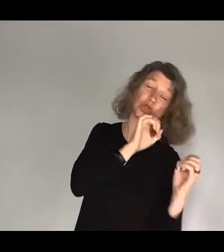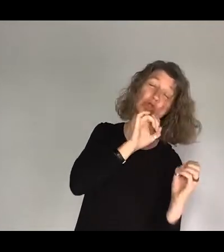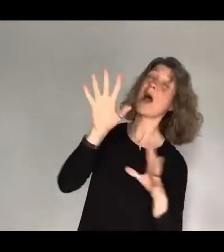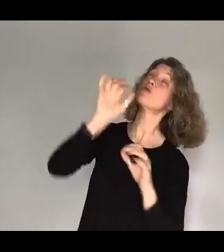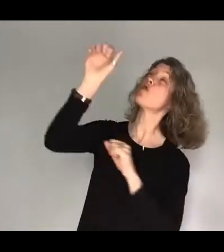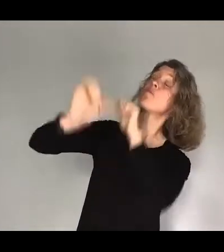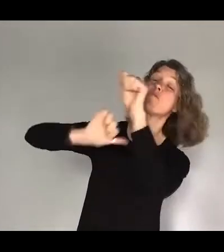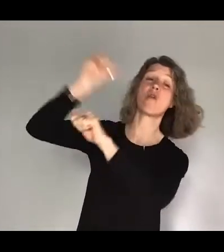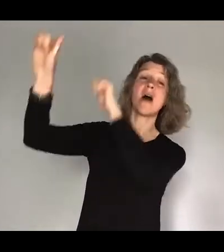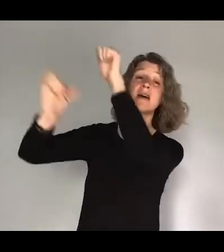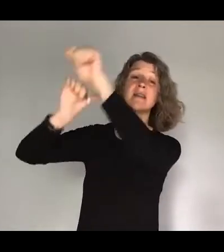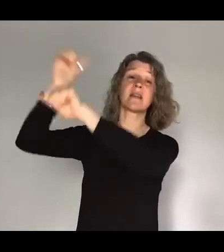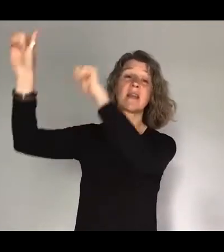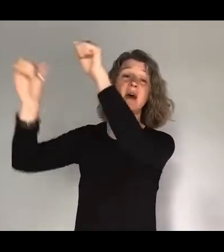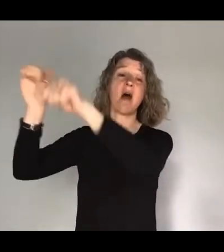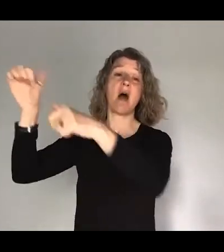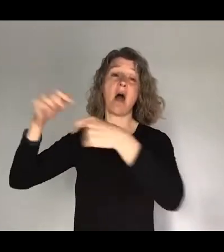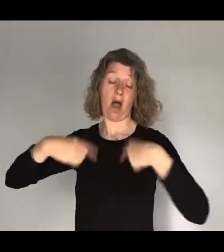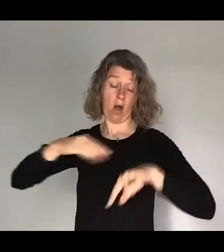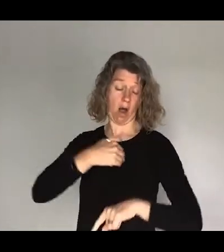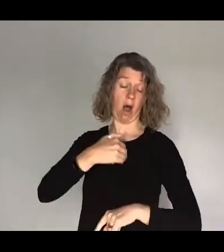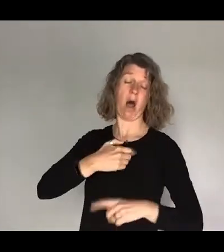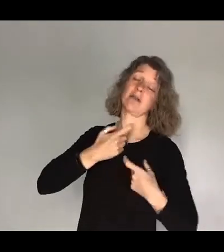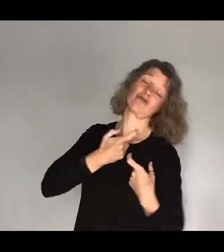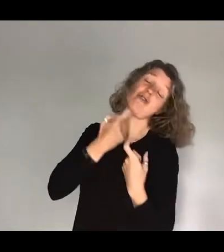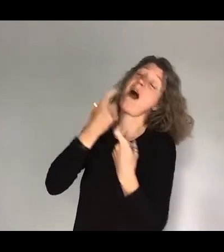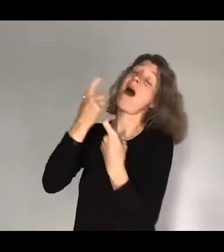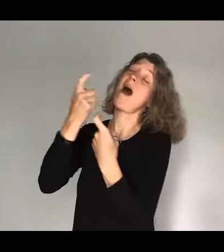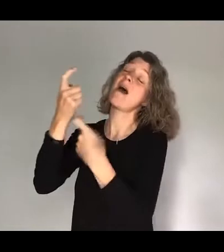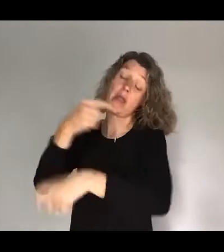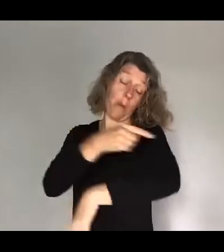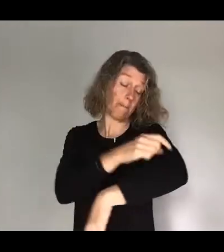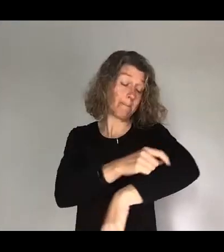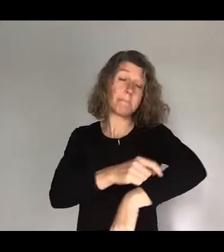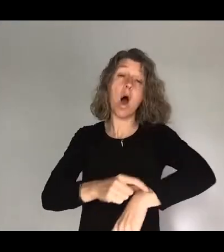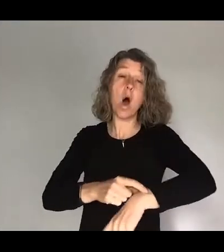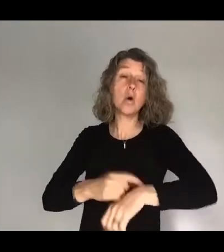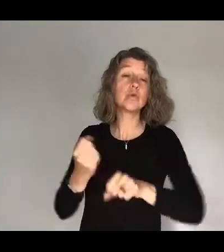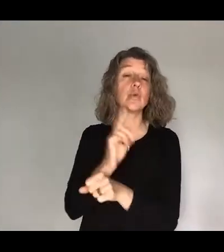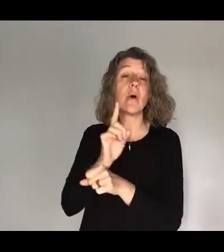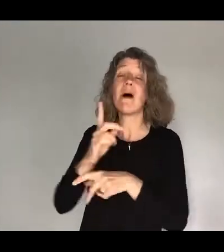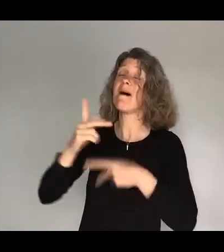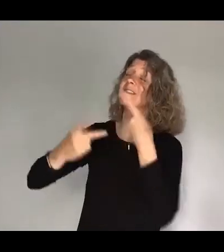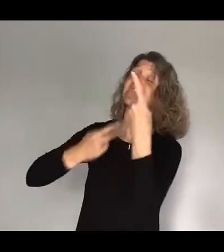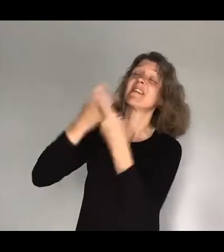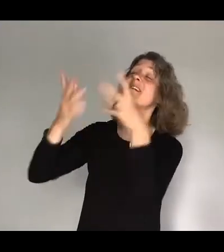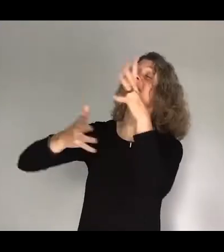Your praise. Our hearts will cry. These bones will sing. Great